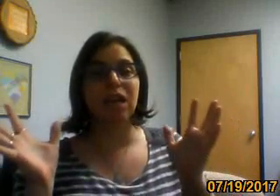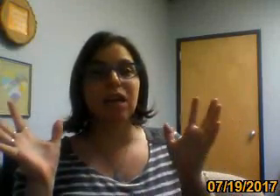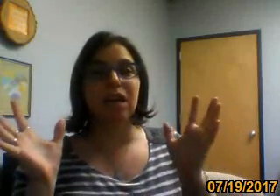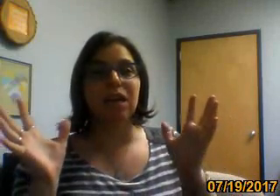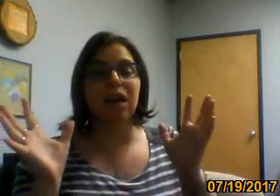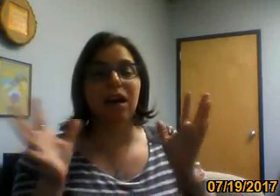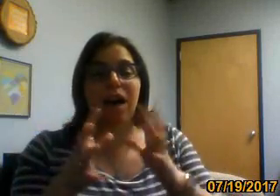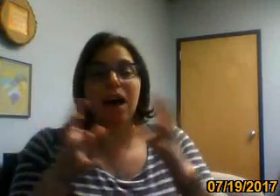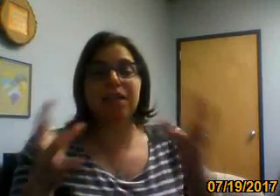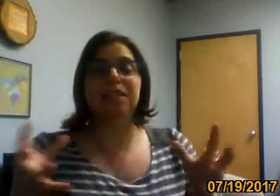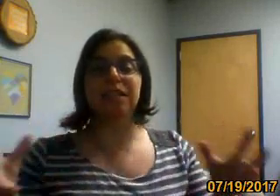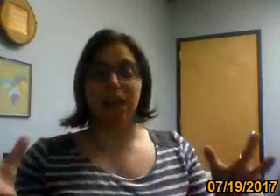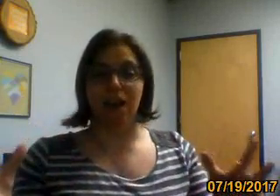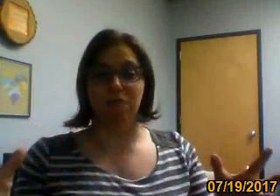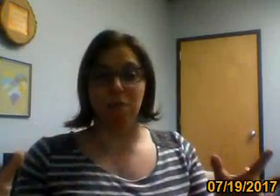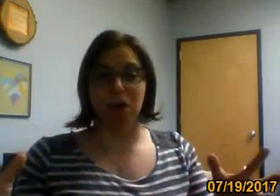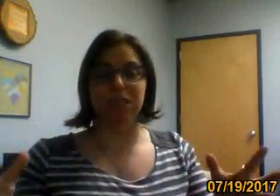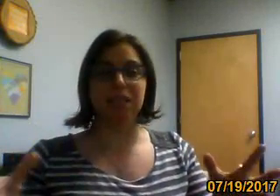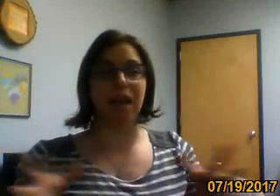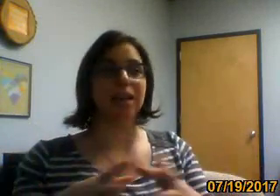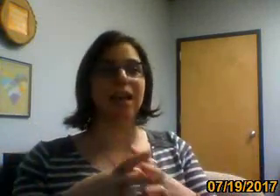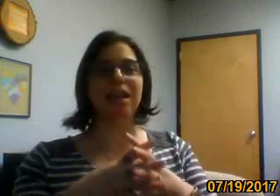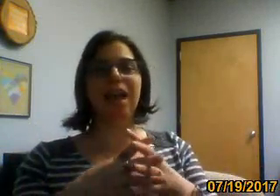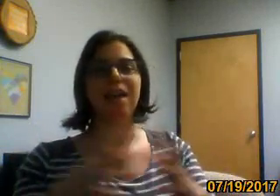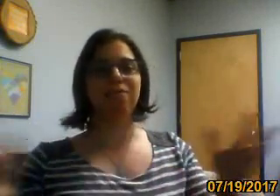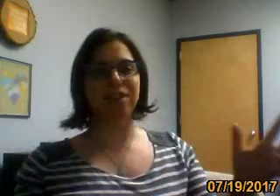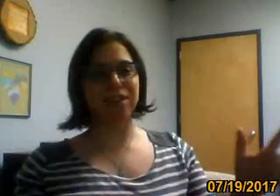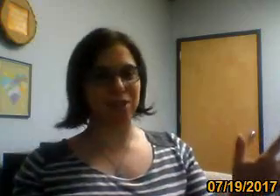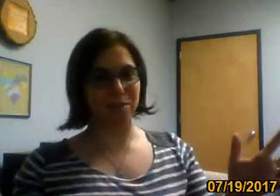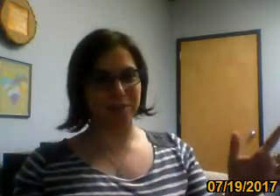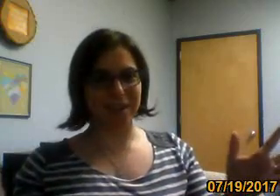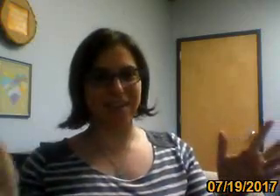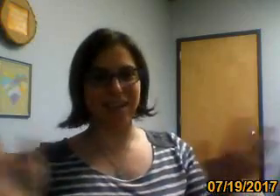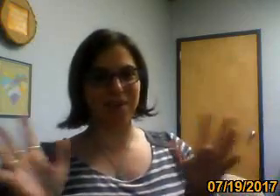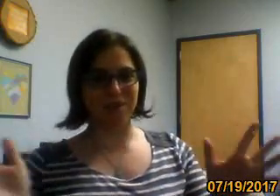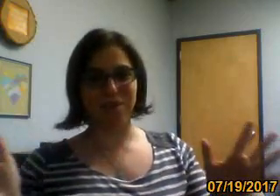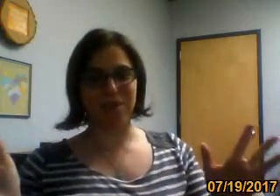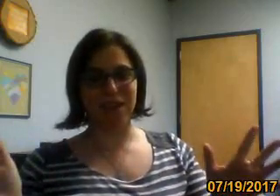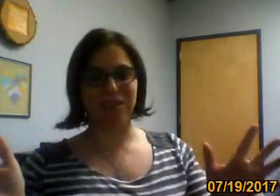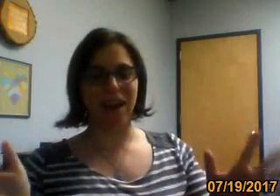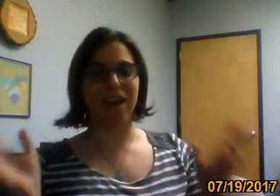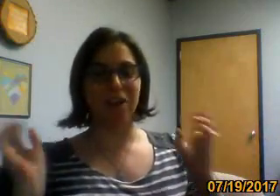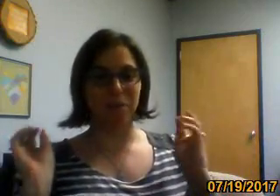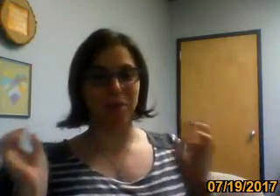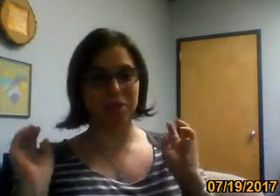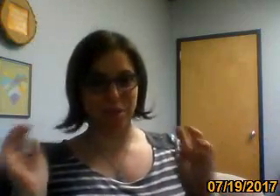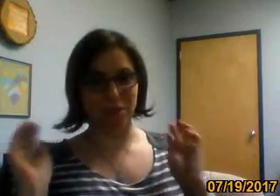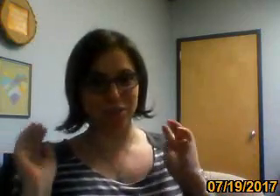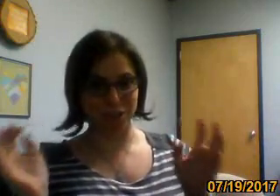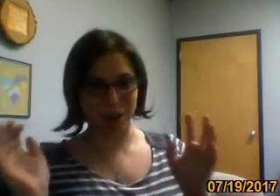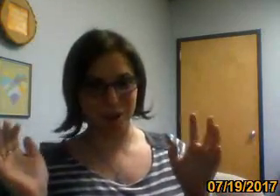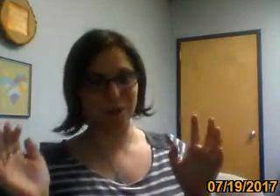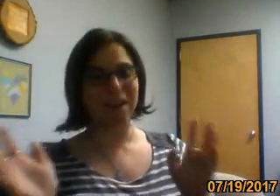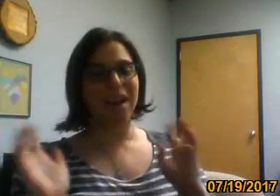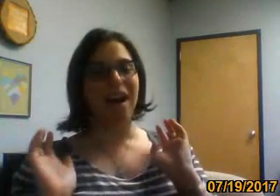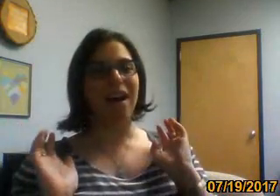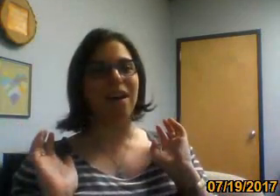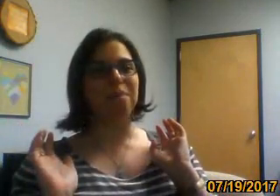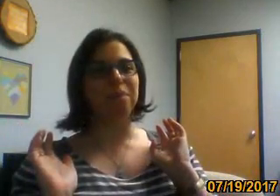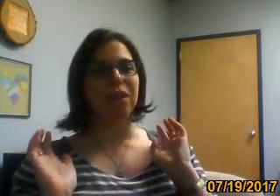idea of books and in every dystopia that you ever read, right? The books are the first to go. Um,